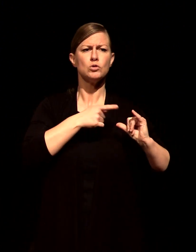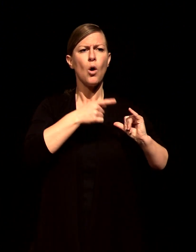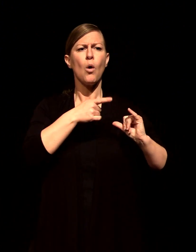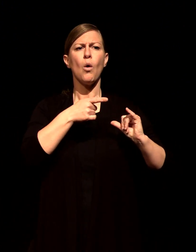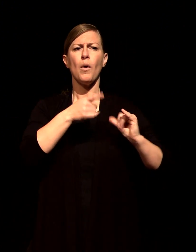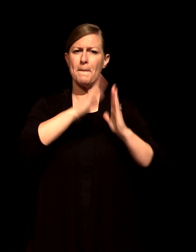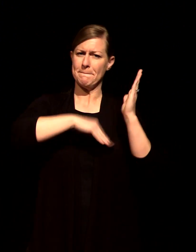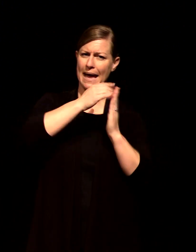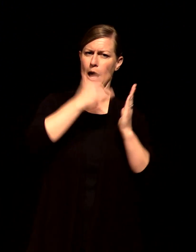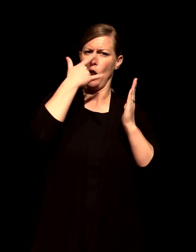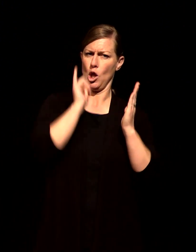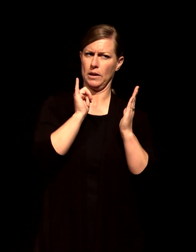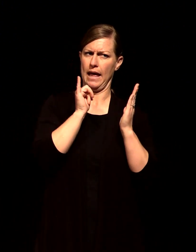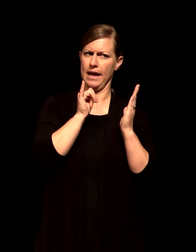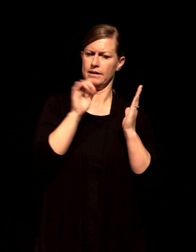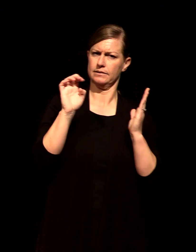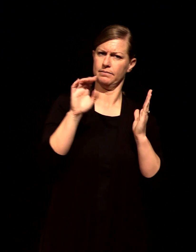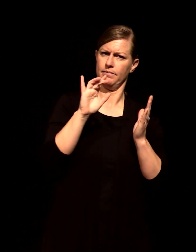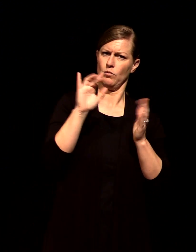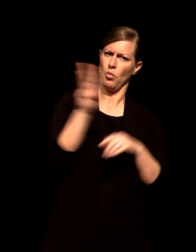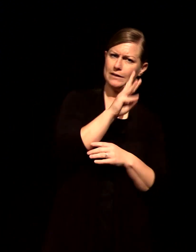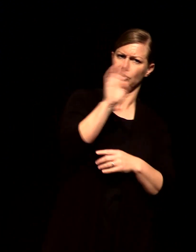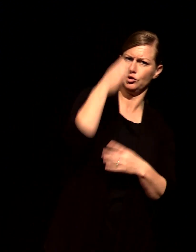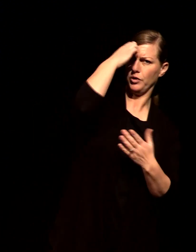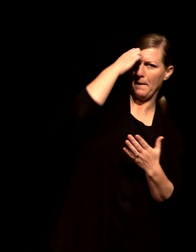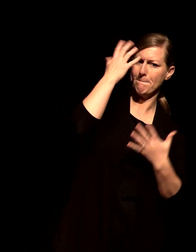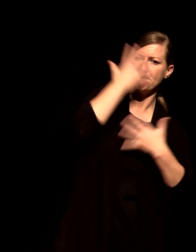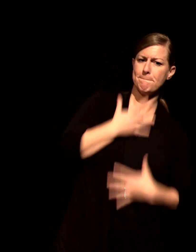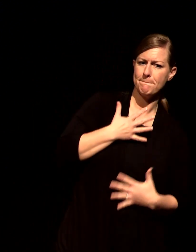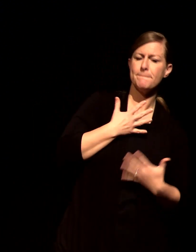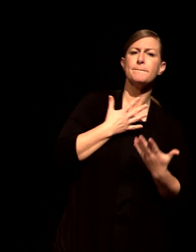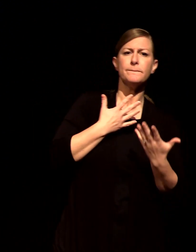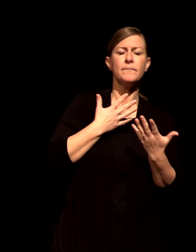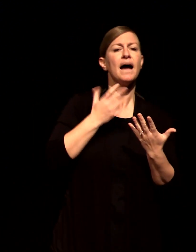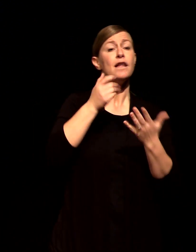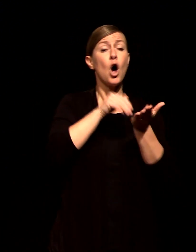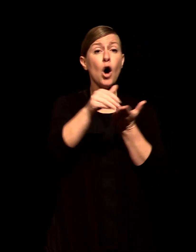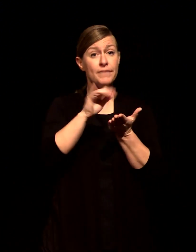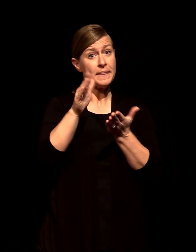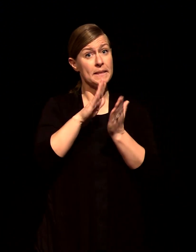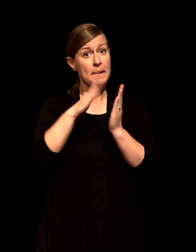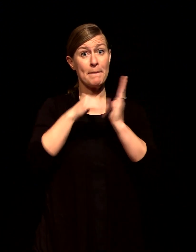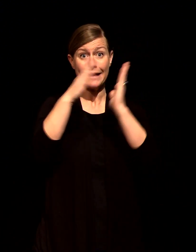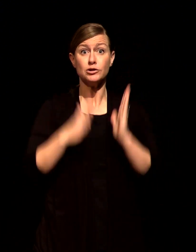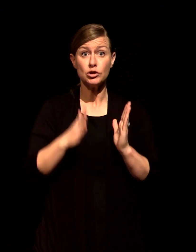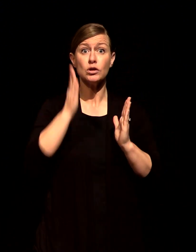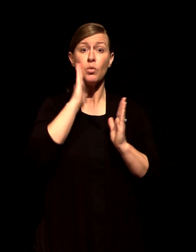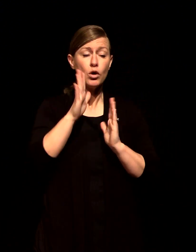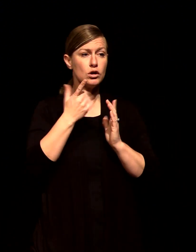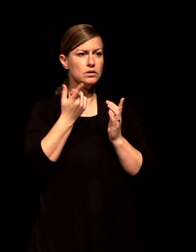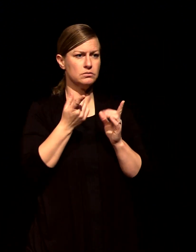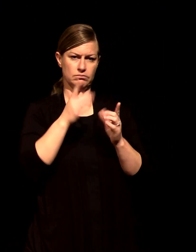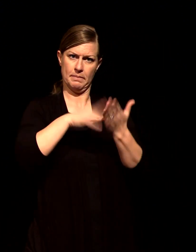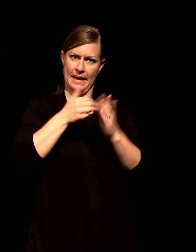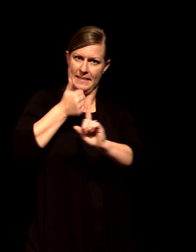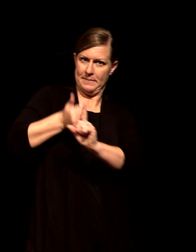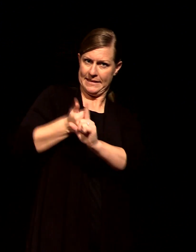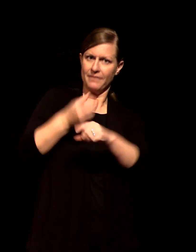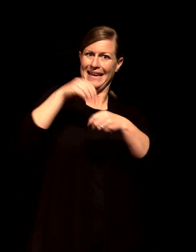European than middle eastern and I'm not quite sure then how Jesus came to wear either a red or blue beauty pageant